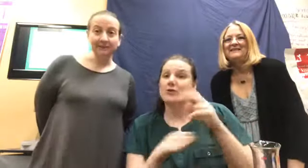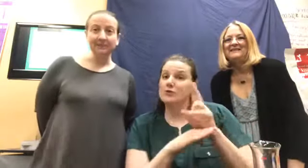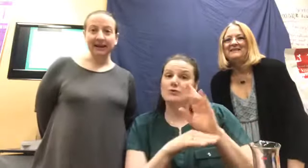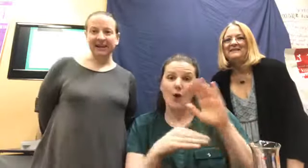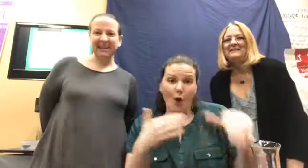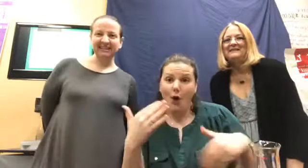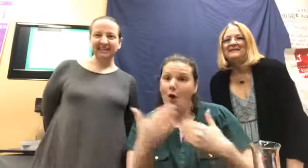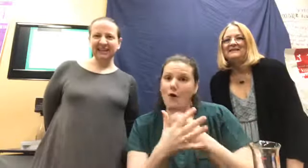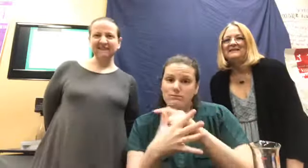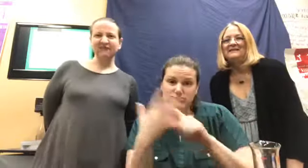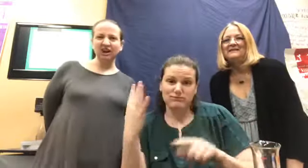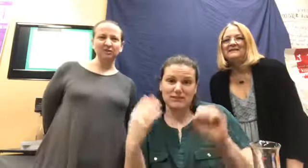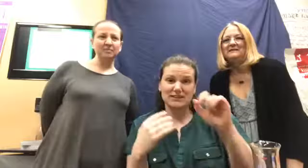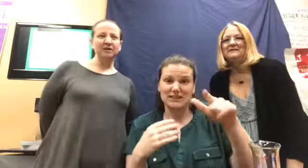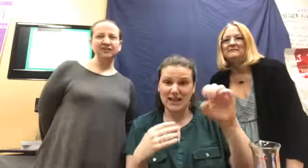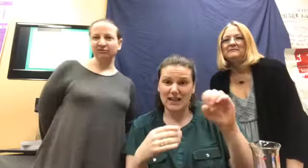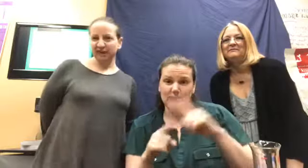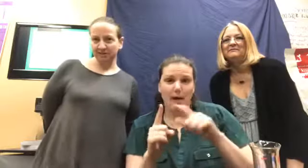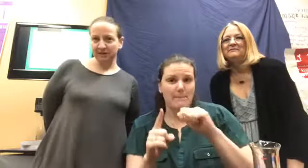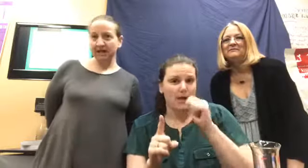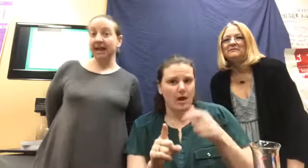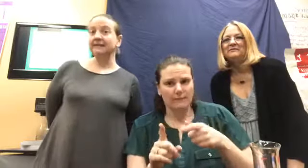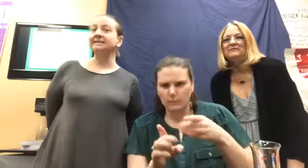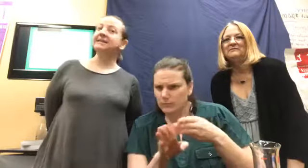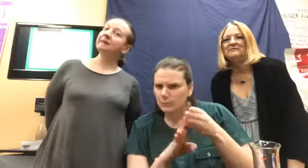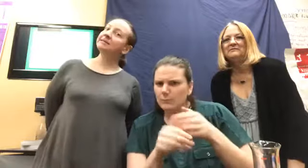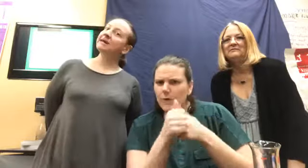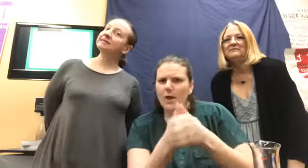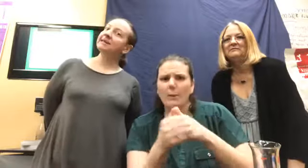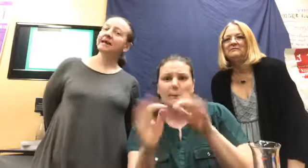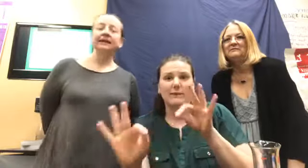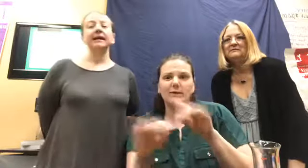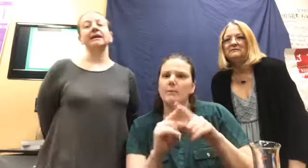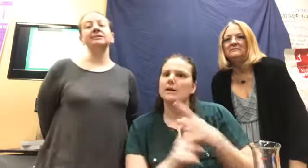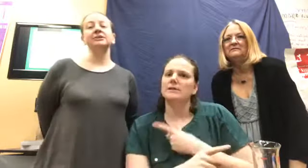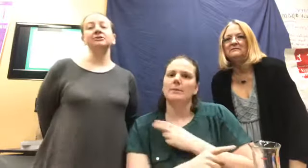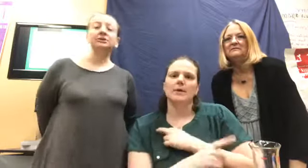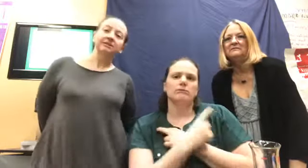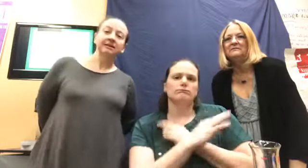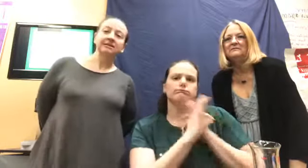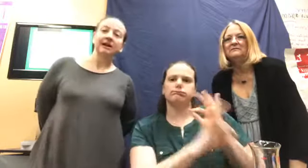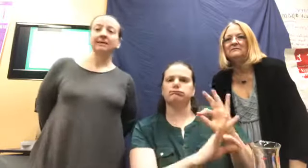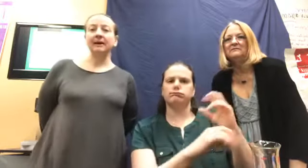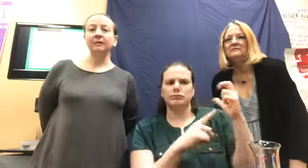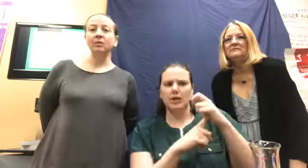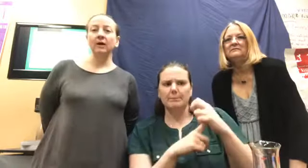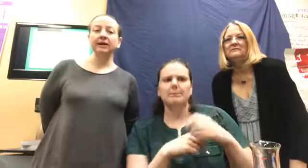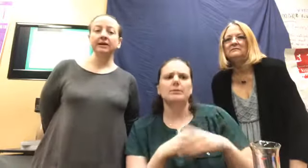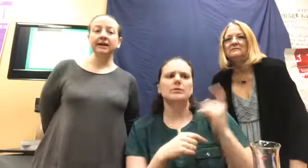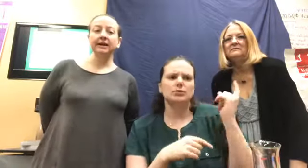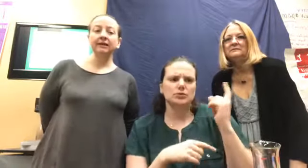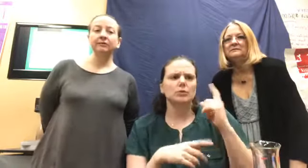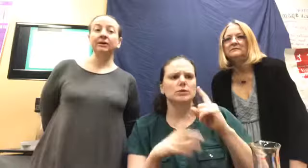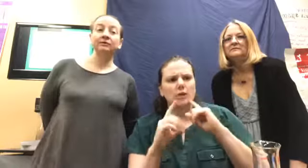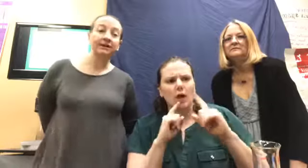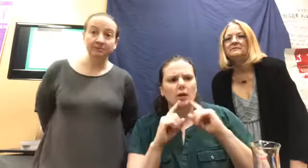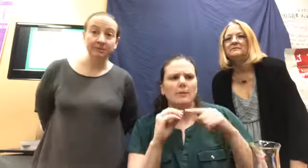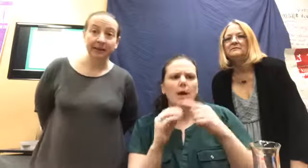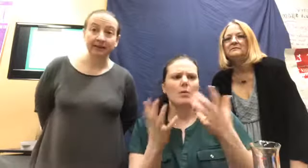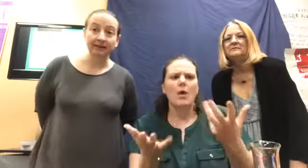but I can't say that I follow a perfect regimen and Debbie does that. And so she's going to talk about what, uh, what a regimen might look